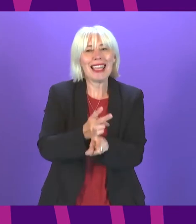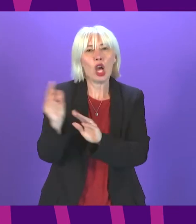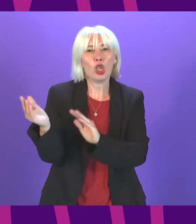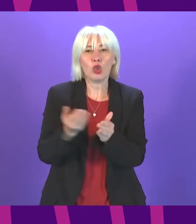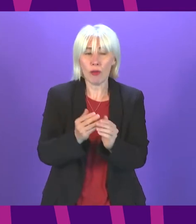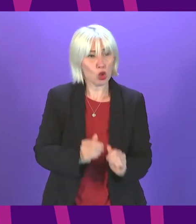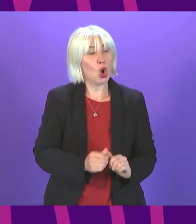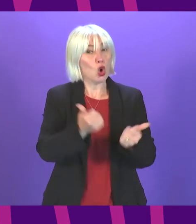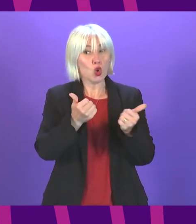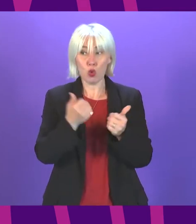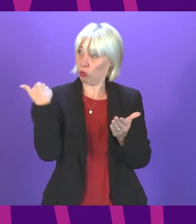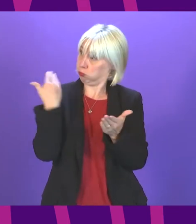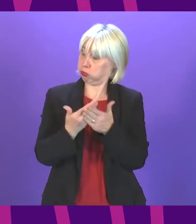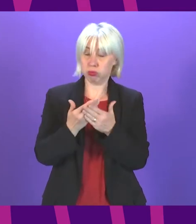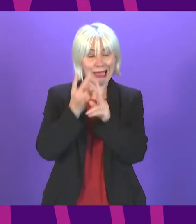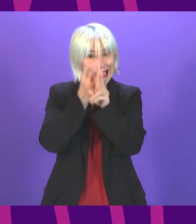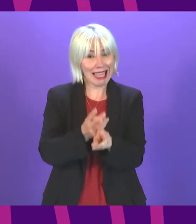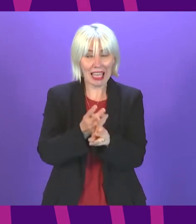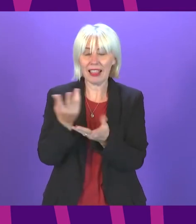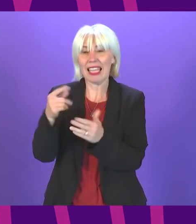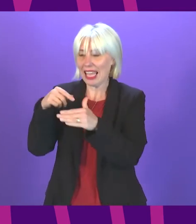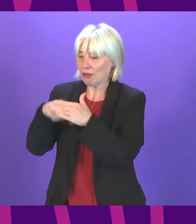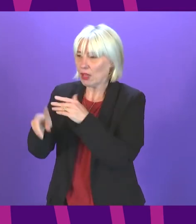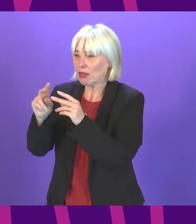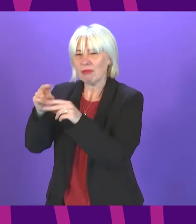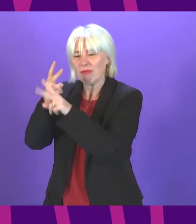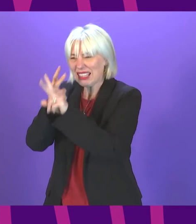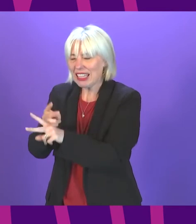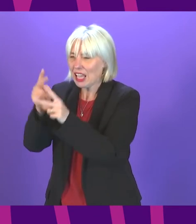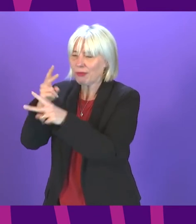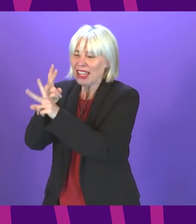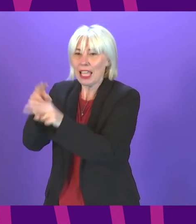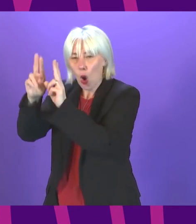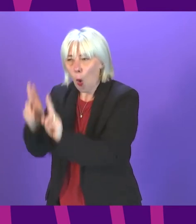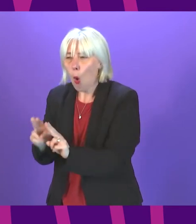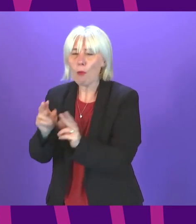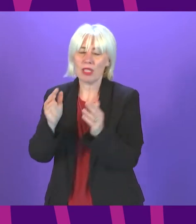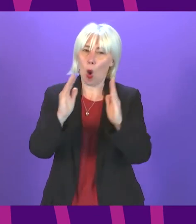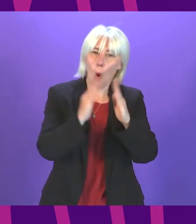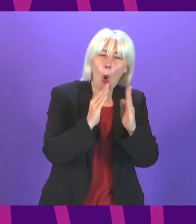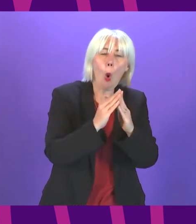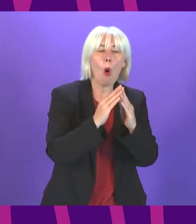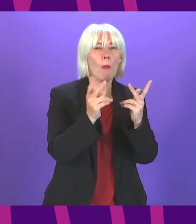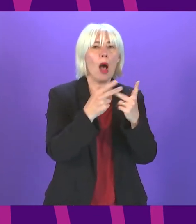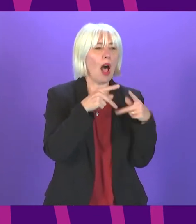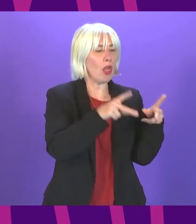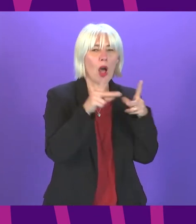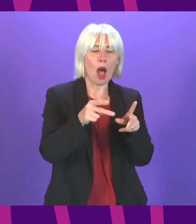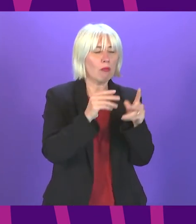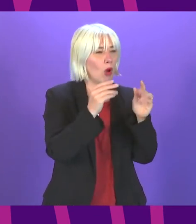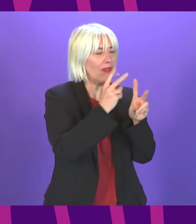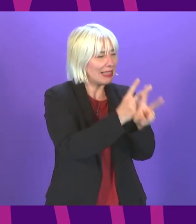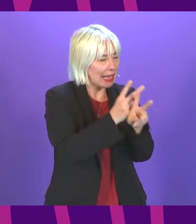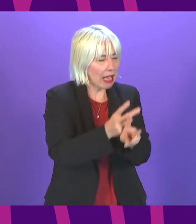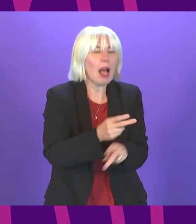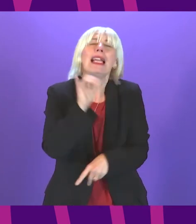of very good aspects of care up until now including in care homes at home and other aspects of care however there have also been aspects which